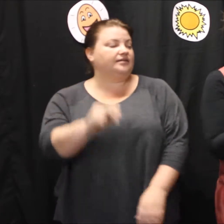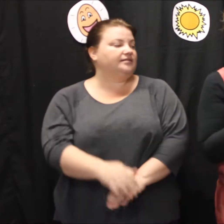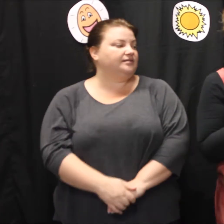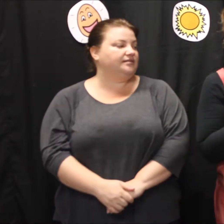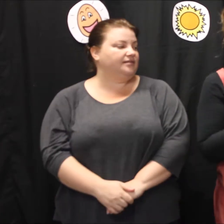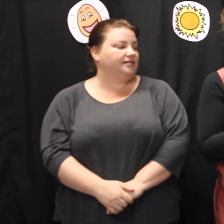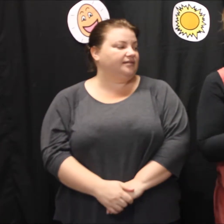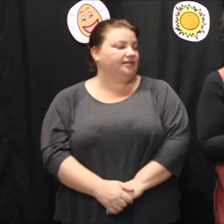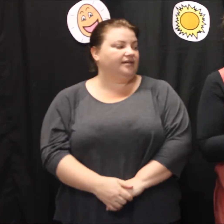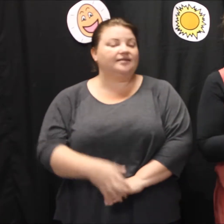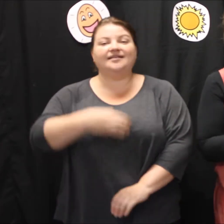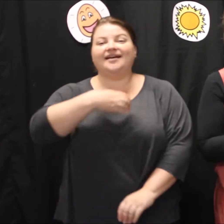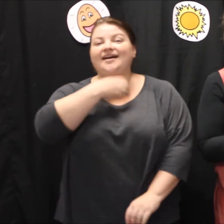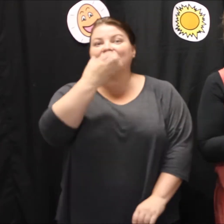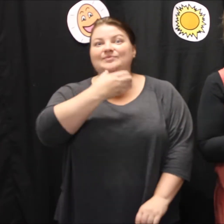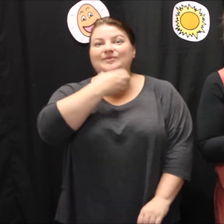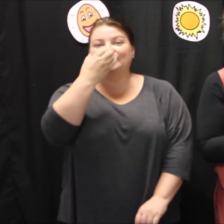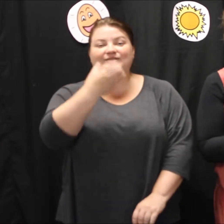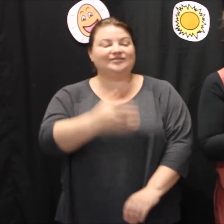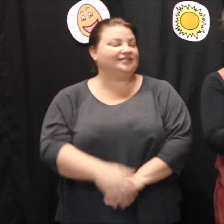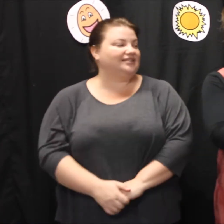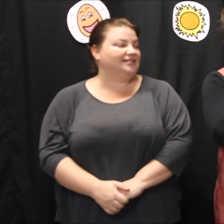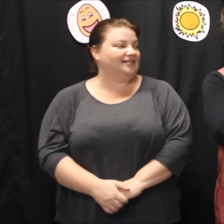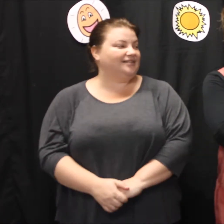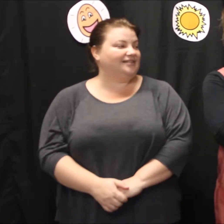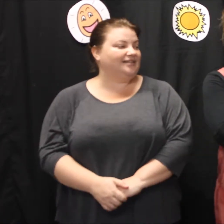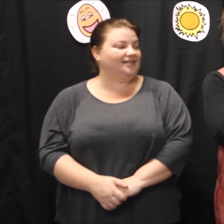Apple, bear.